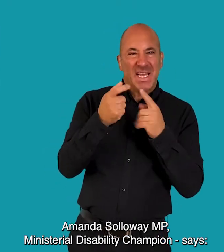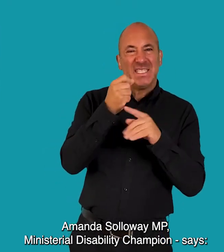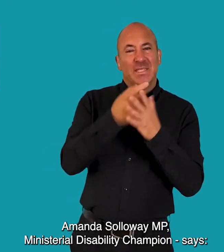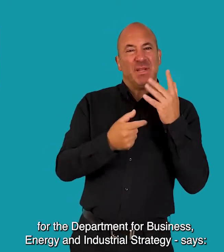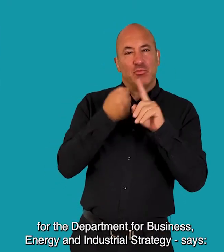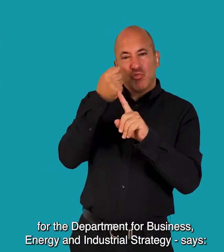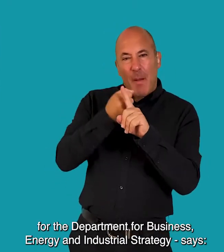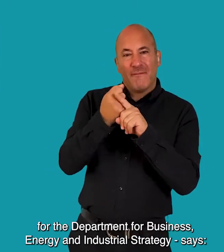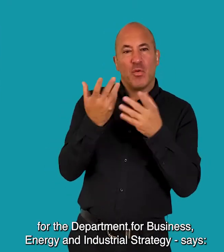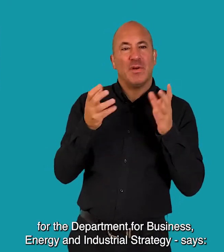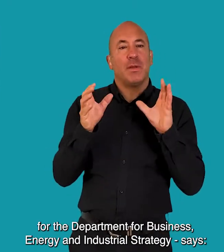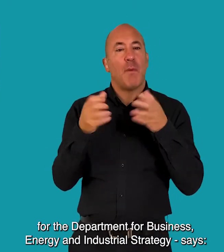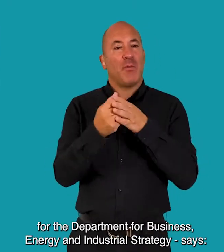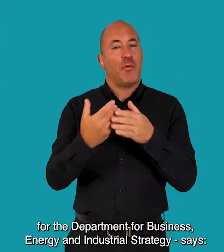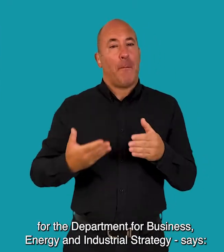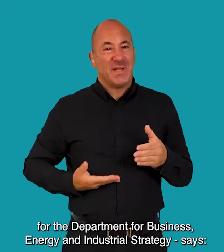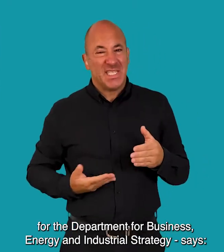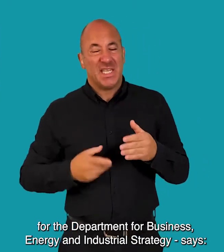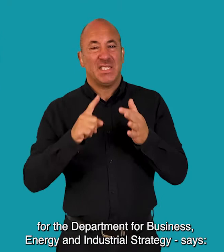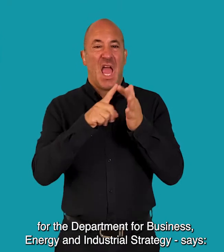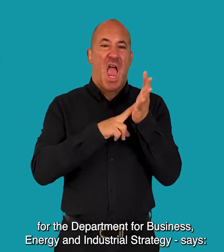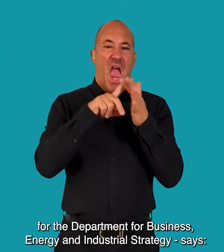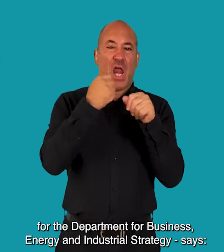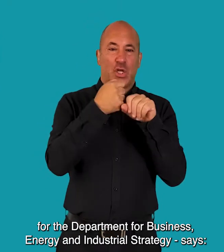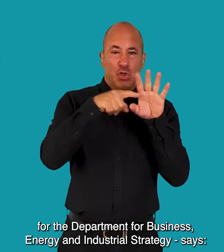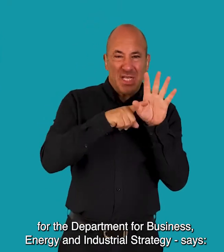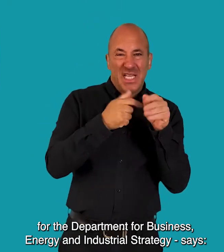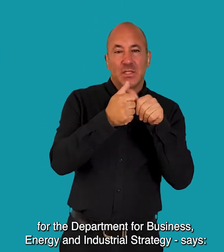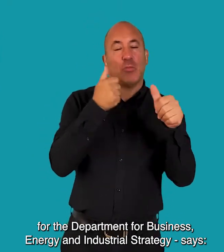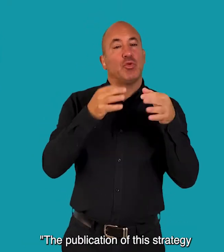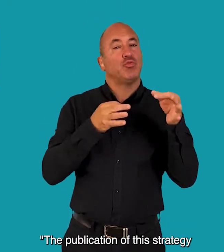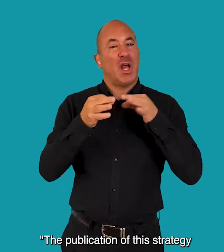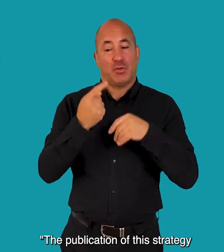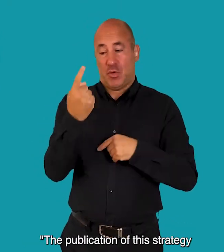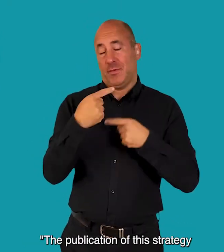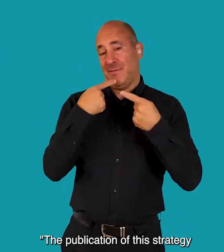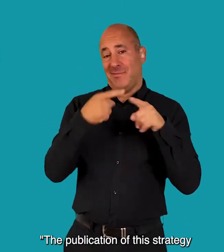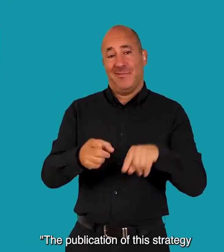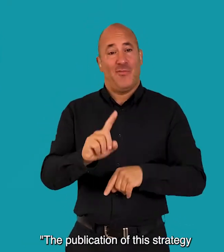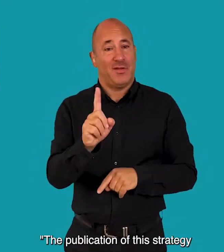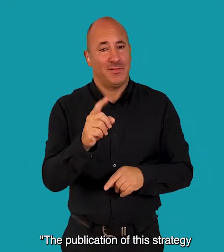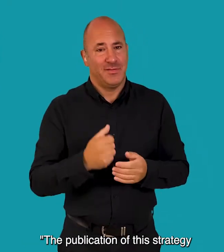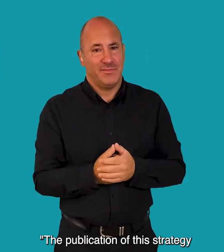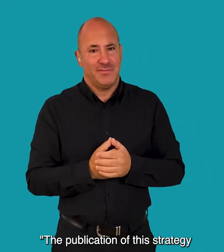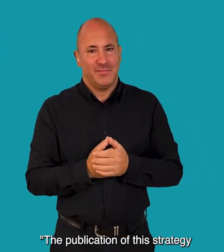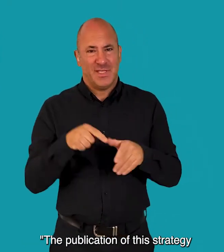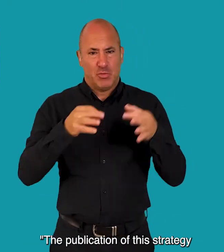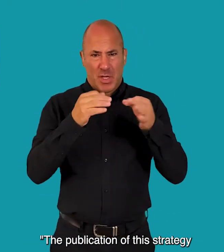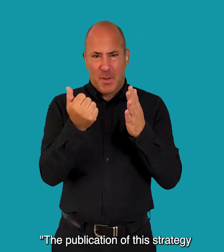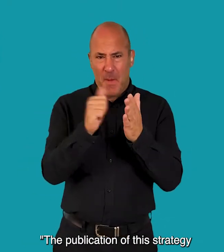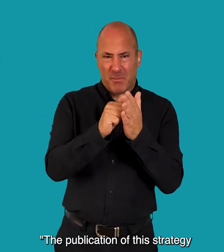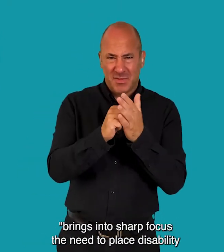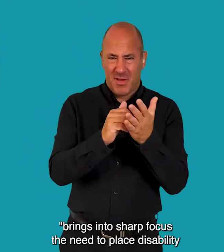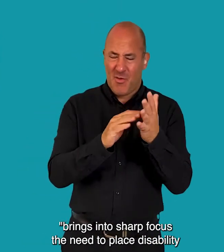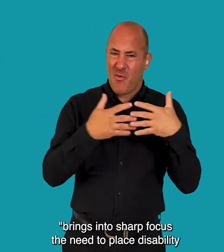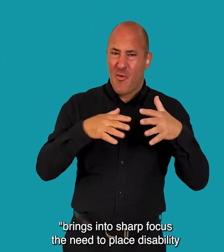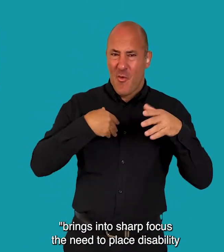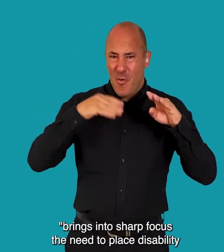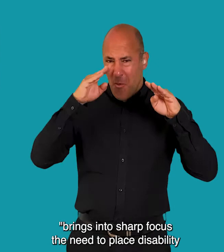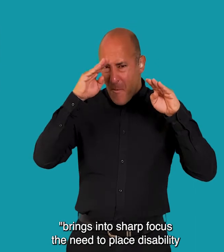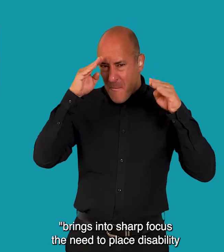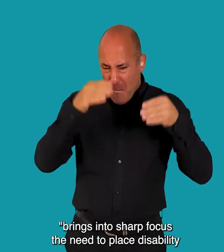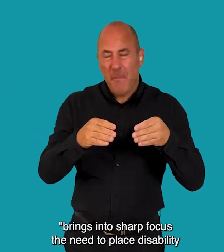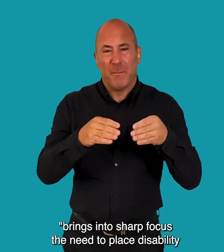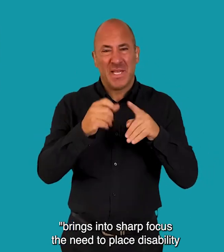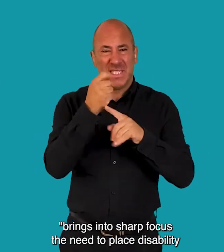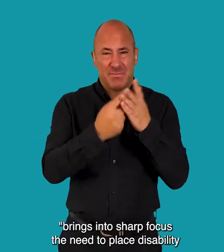Champion for the Department for Business, Energy and Industrial Strategy Says The publication of this strategy brings into